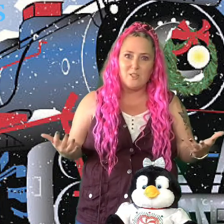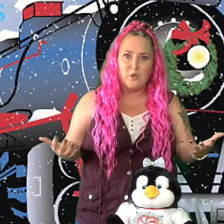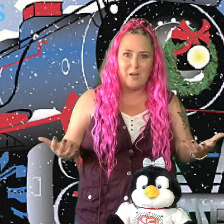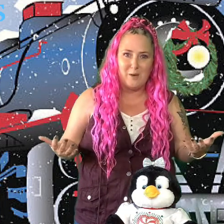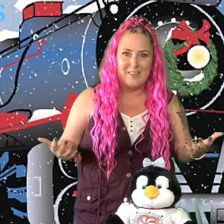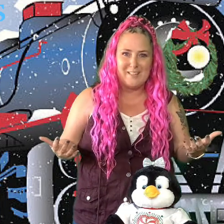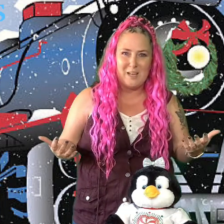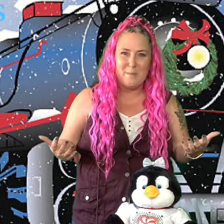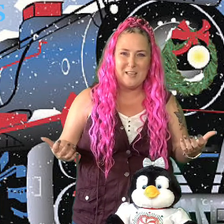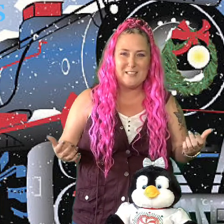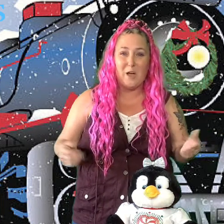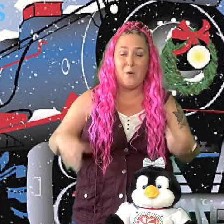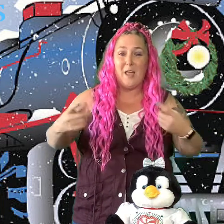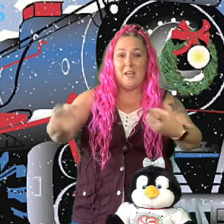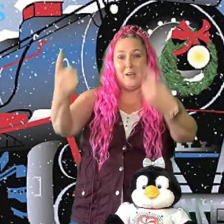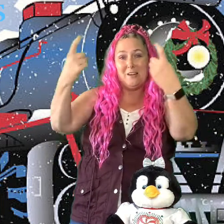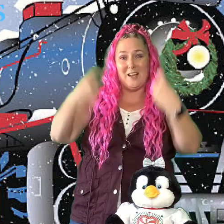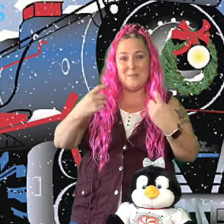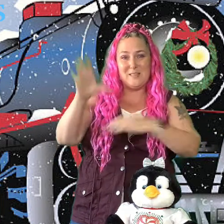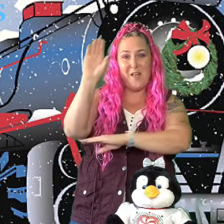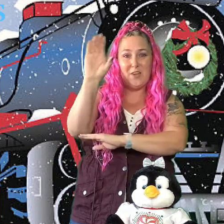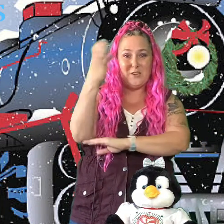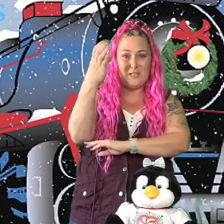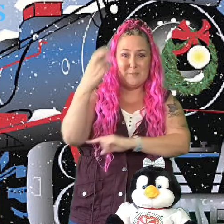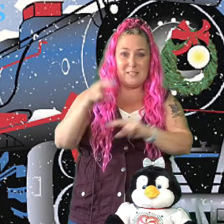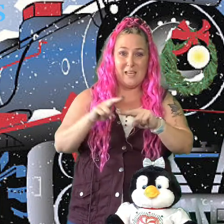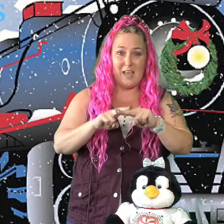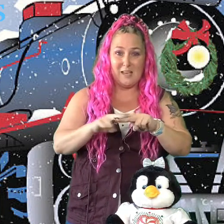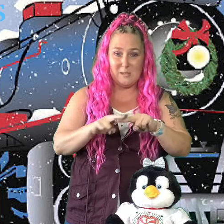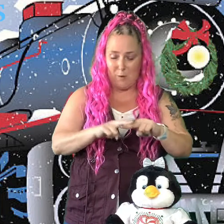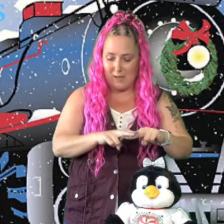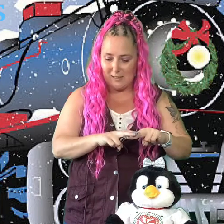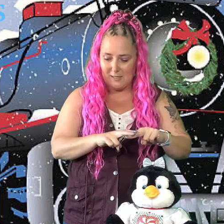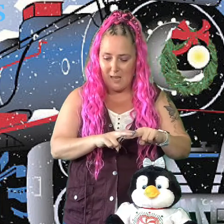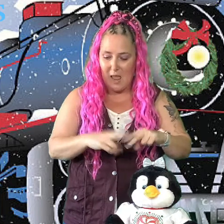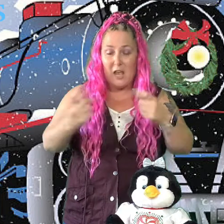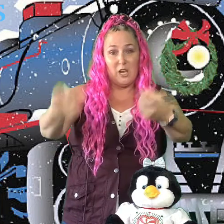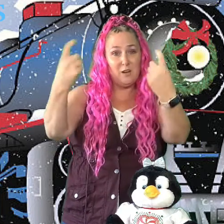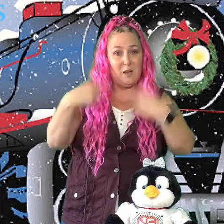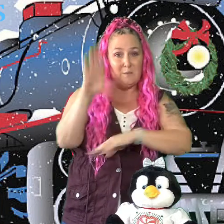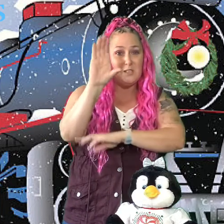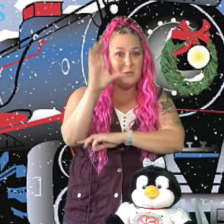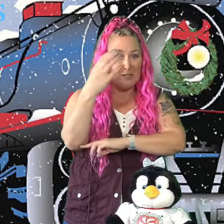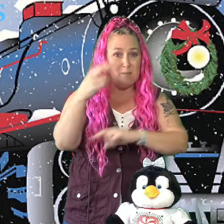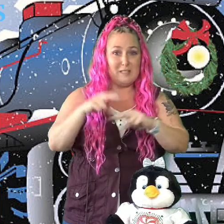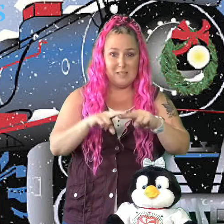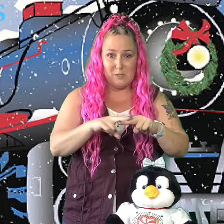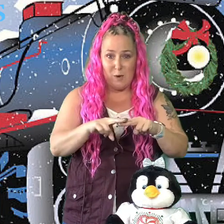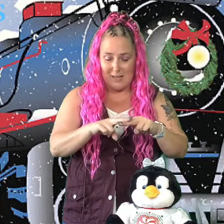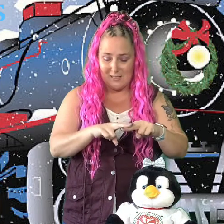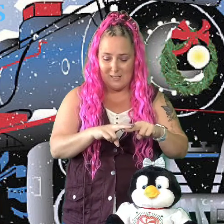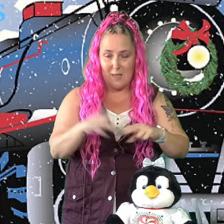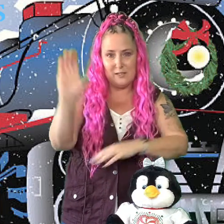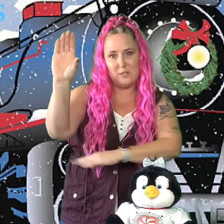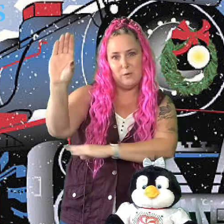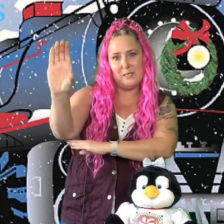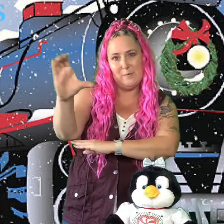train right that's coming. So here comes the Christmas Express. Here comes the Christmas Express and this is Christmas.